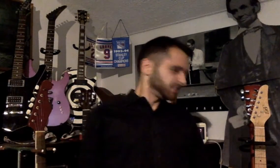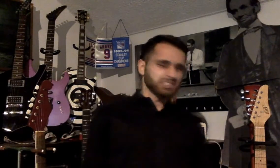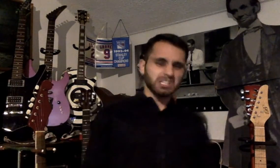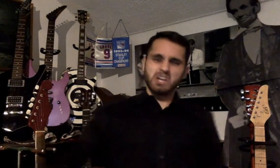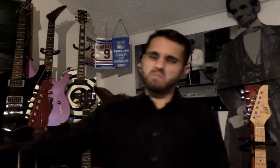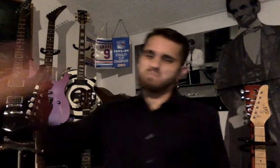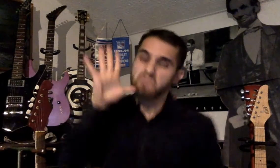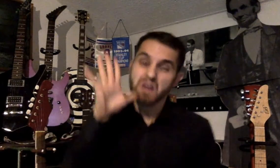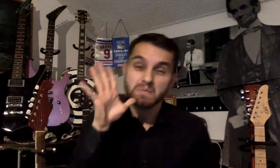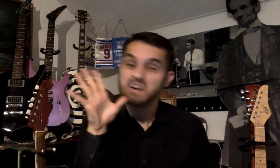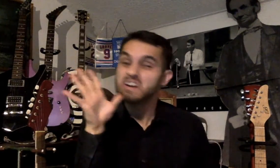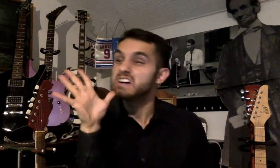Mama,